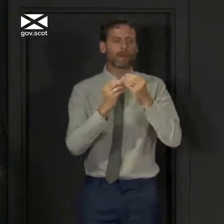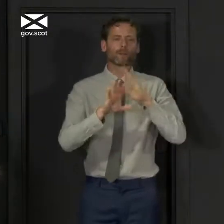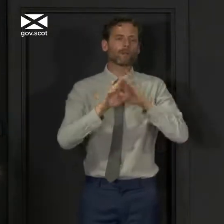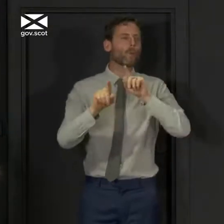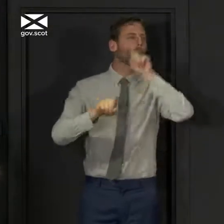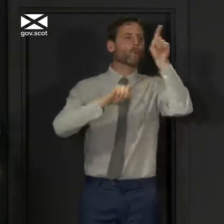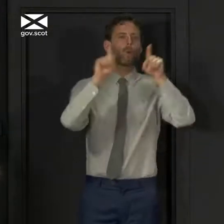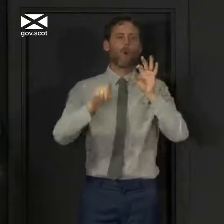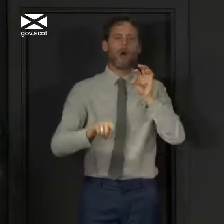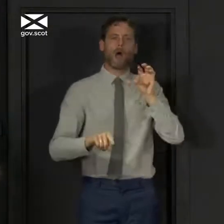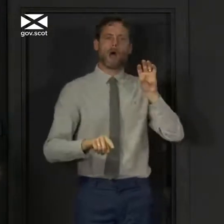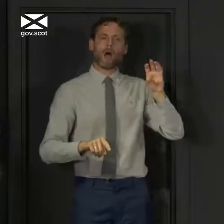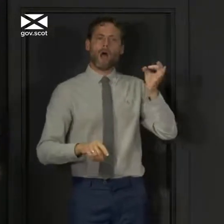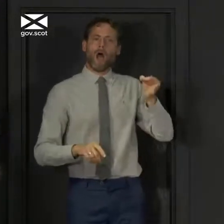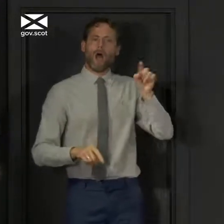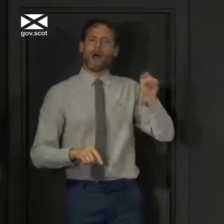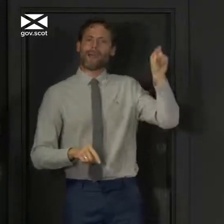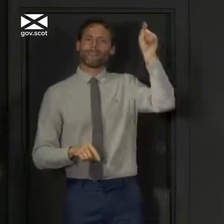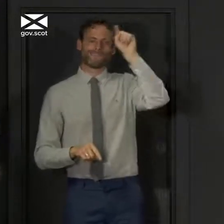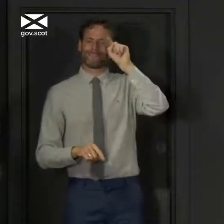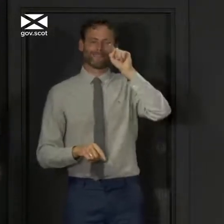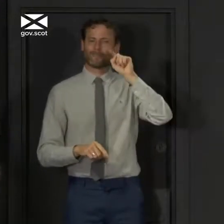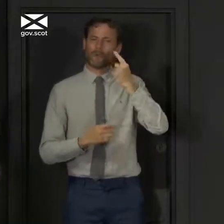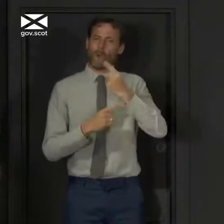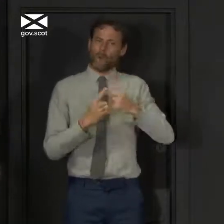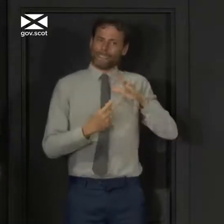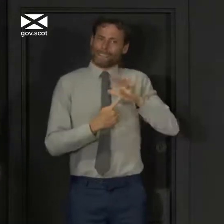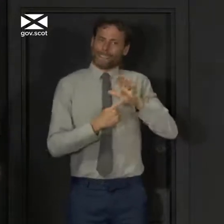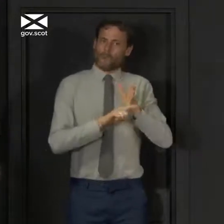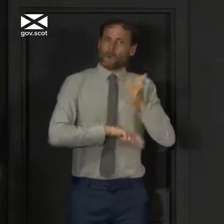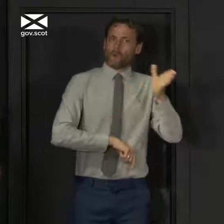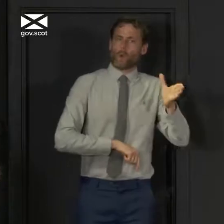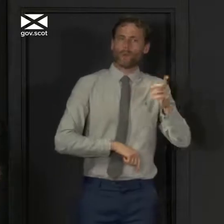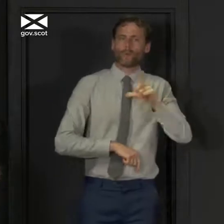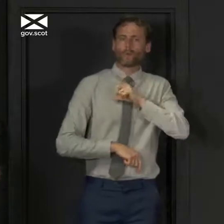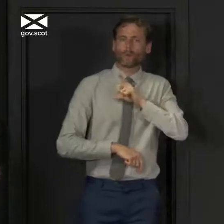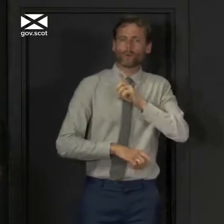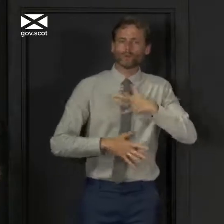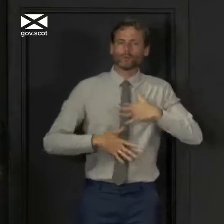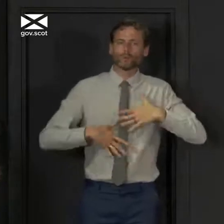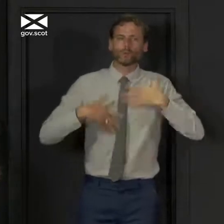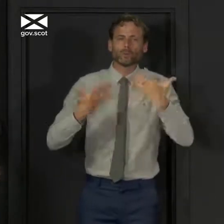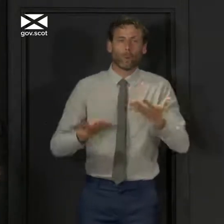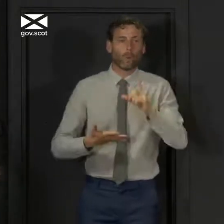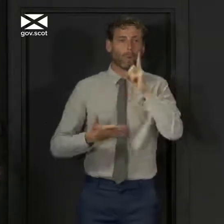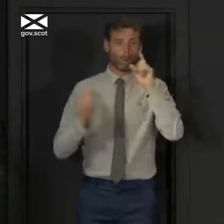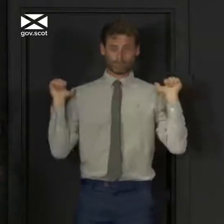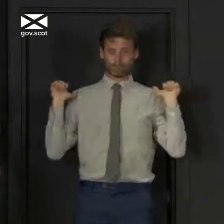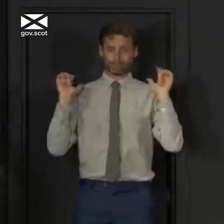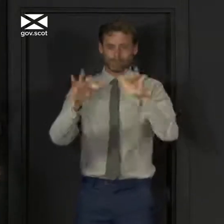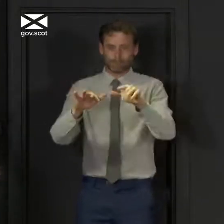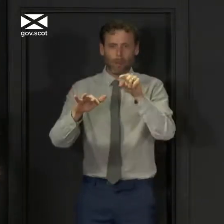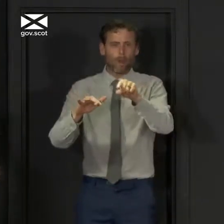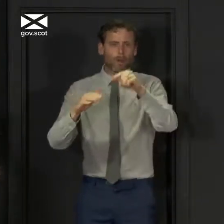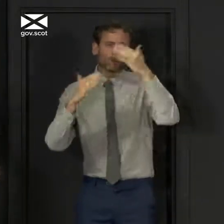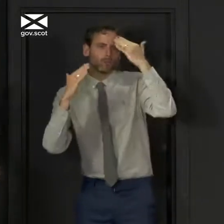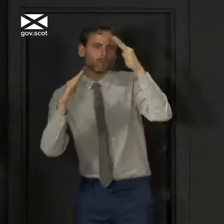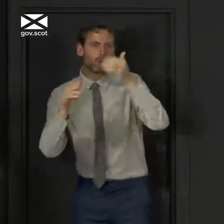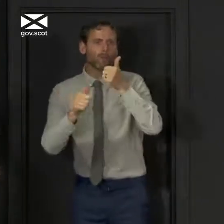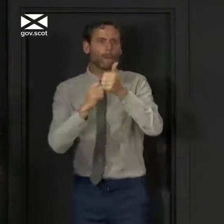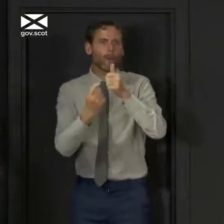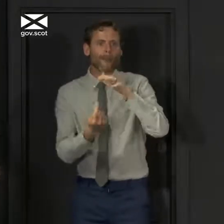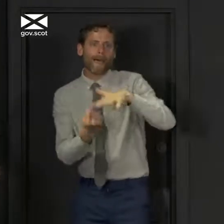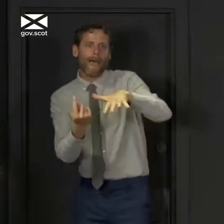We simply don't want, in this phase, to see large numbers of people at tourist hotspots or local beauty spots. It's